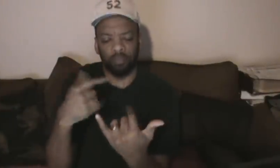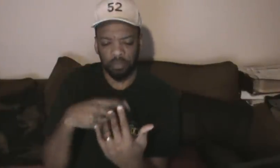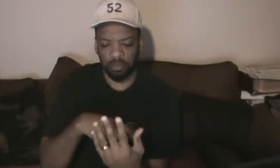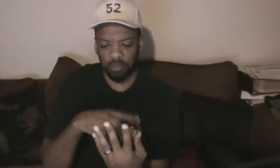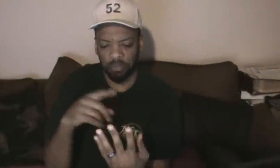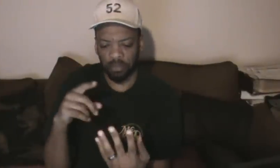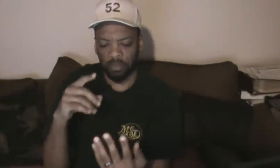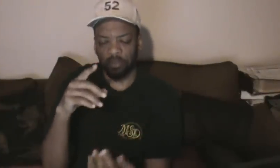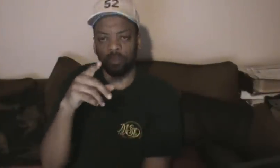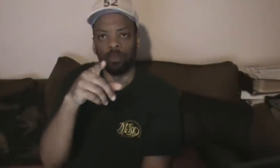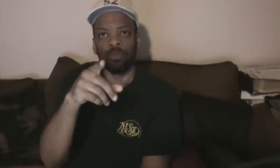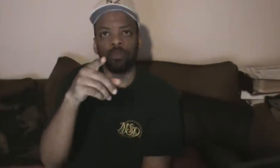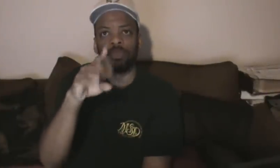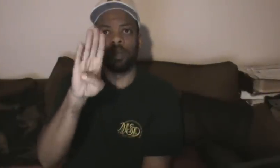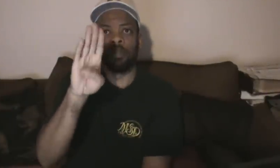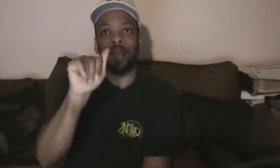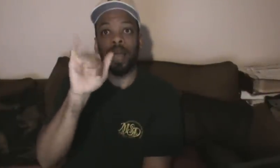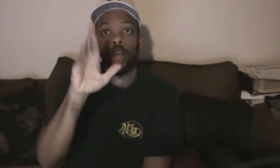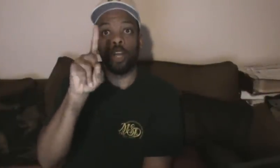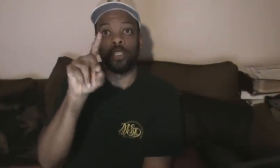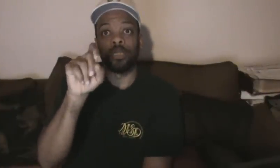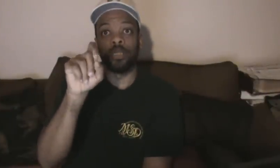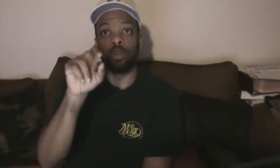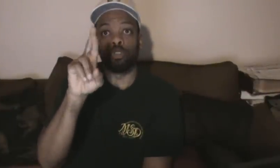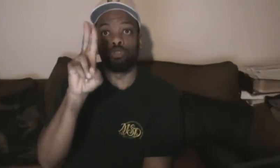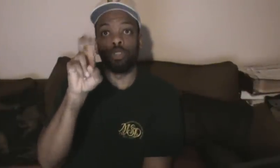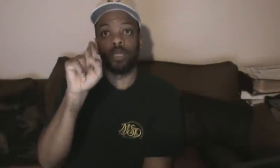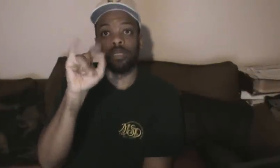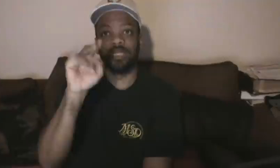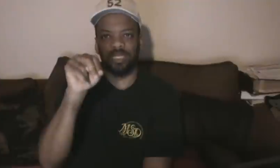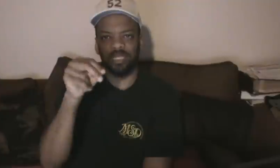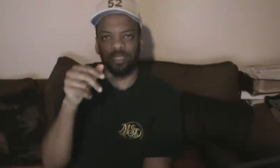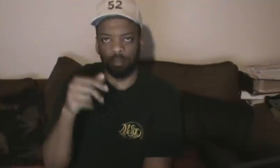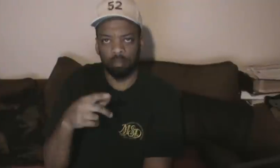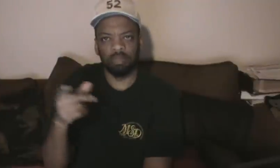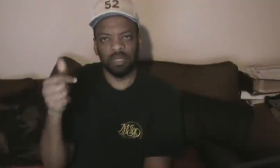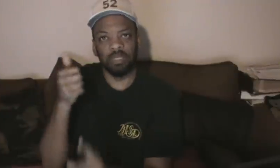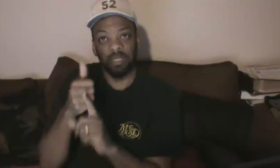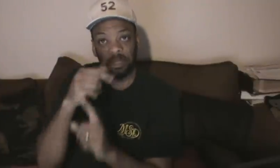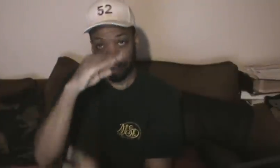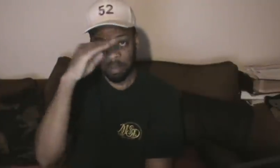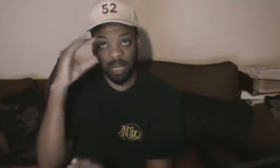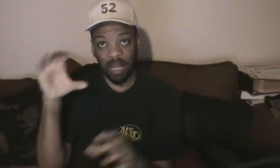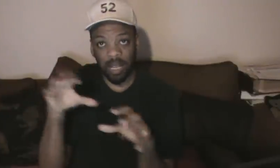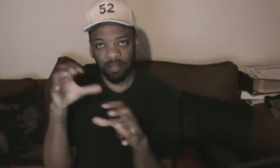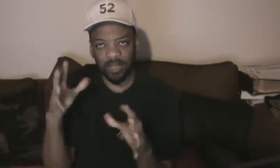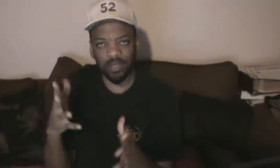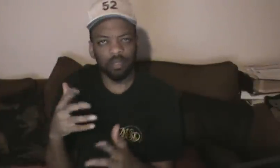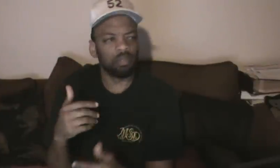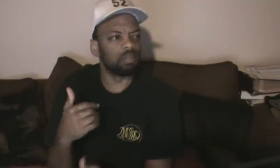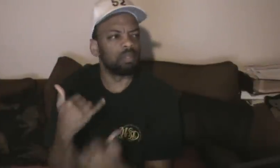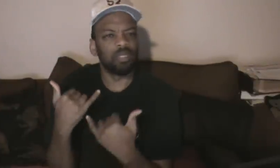be falling into the teens tonight and not going to be a whole lot warmer for tomorrow. I'll talk about temperatures and a possible snow chance after the break.